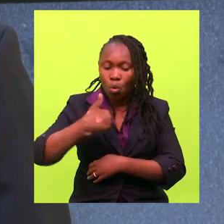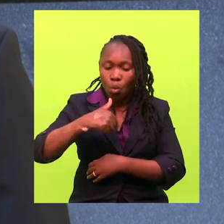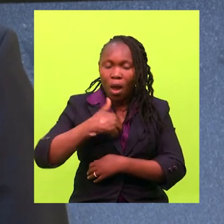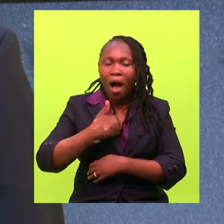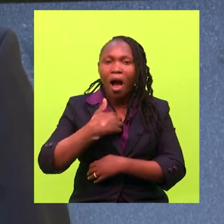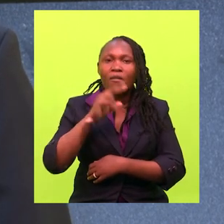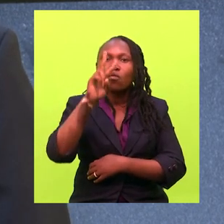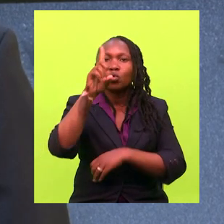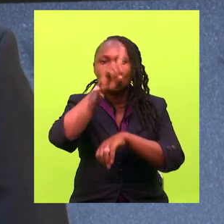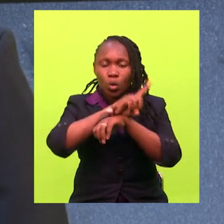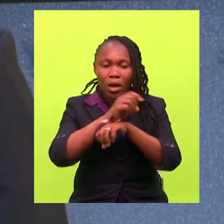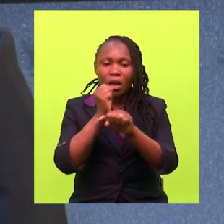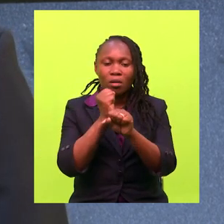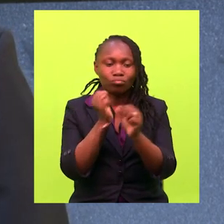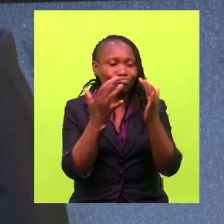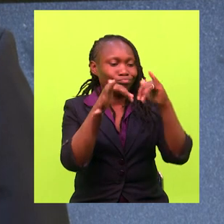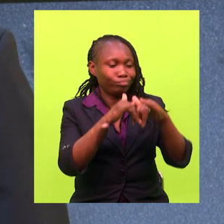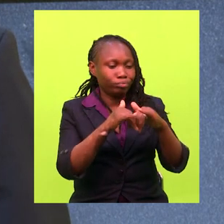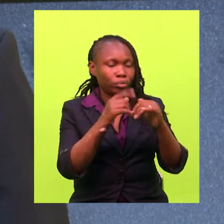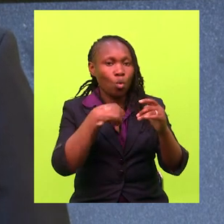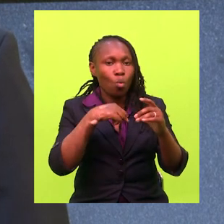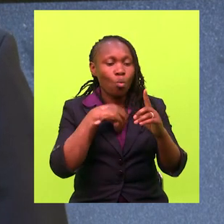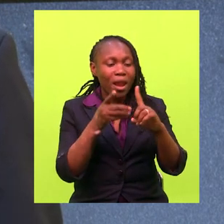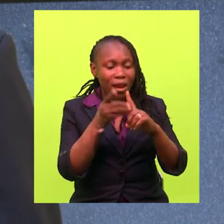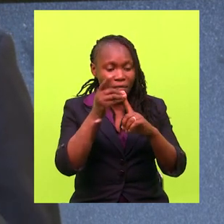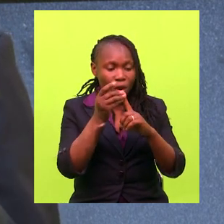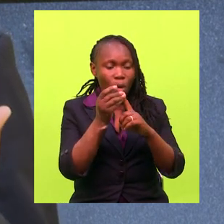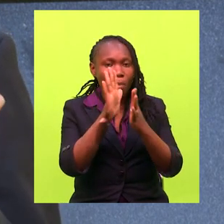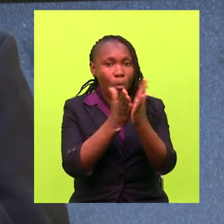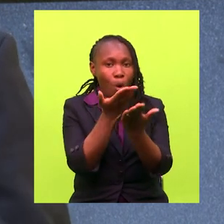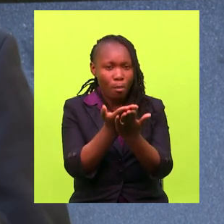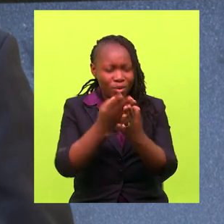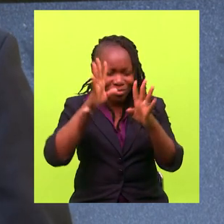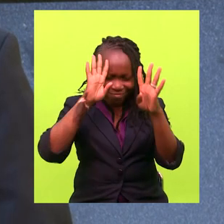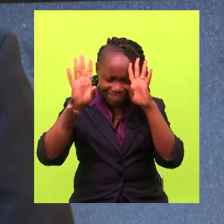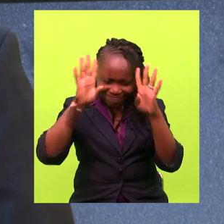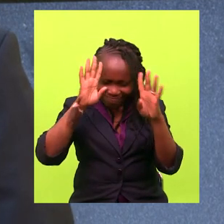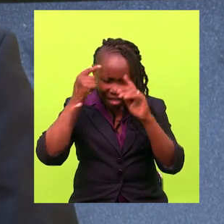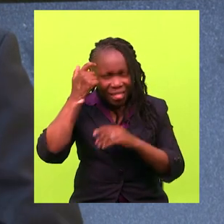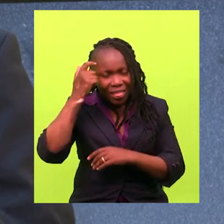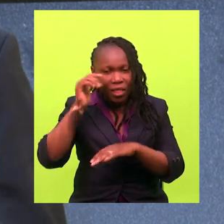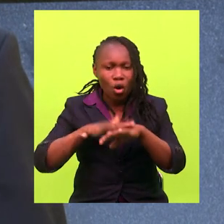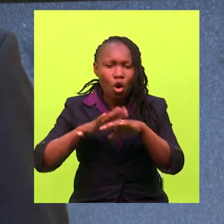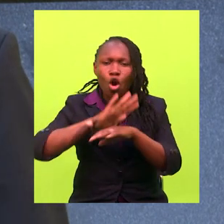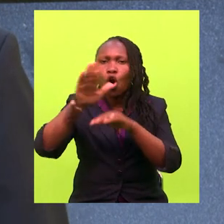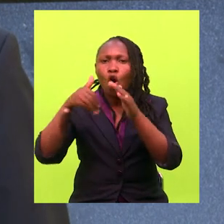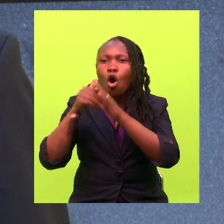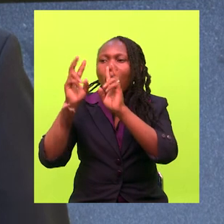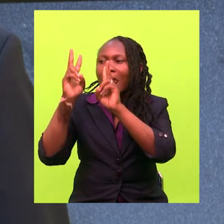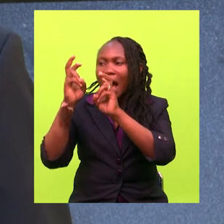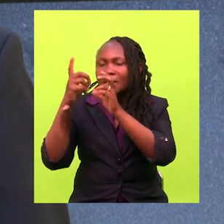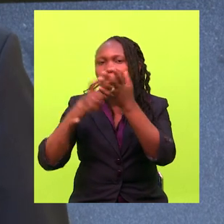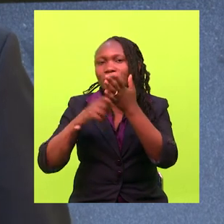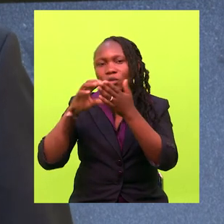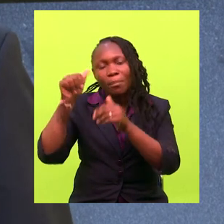is to have a two day workshop to develop a proposal to brainstorm on all the aspects from academic,